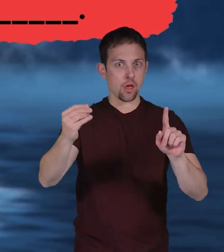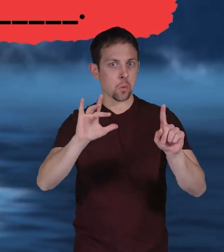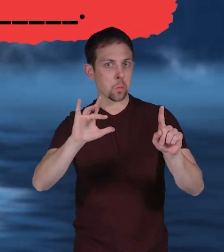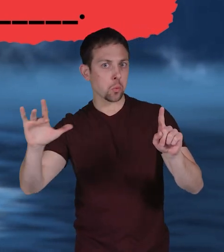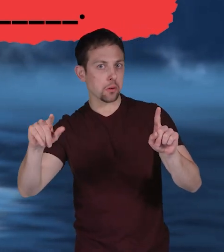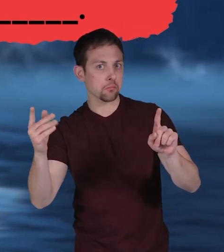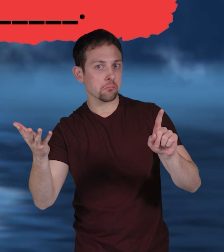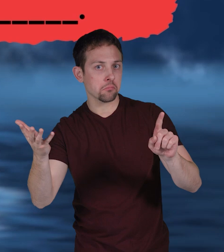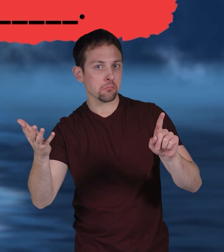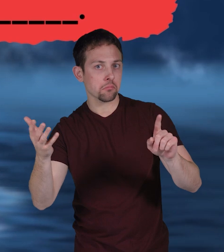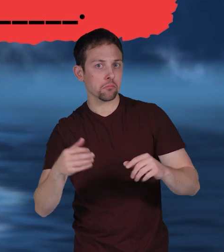blank.